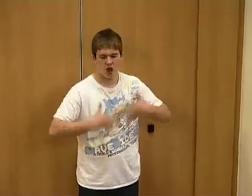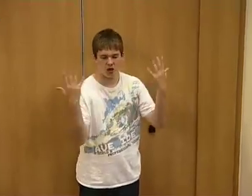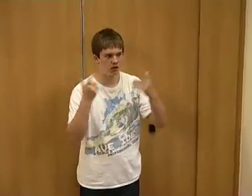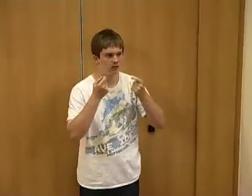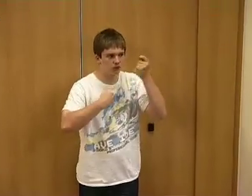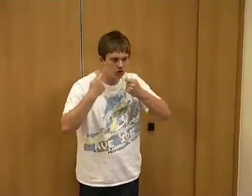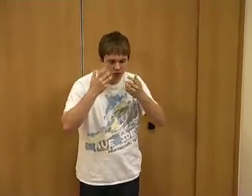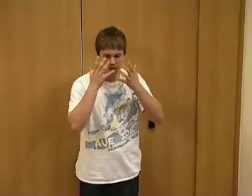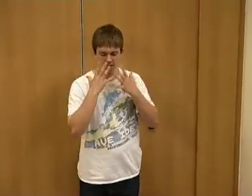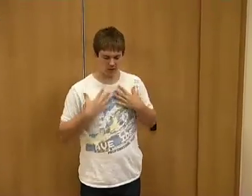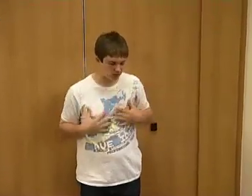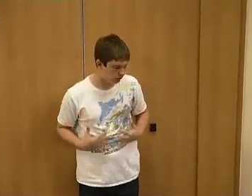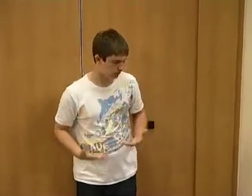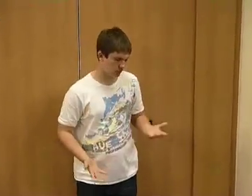expressions, body language, all types of things.